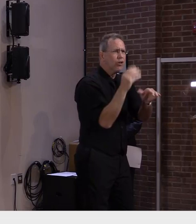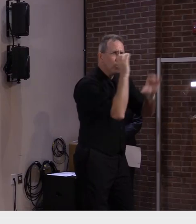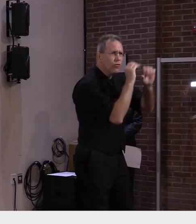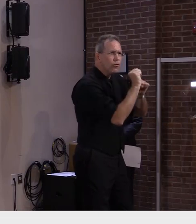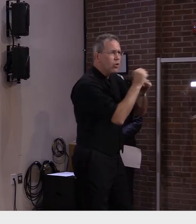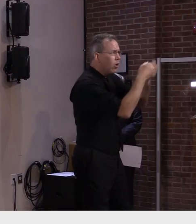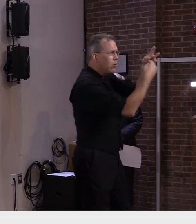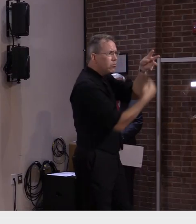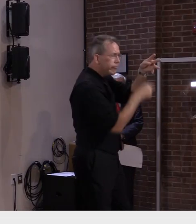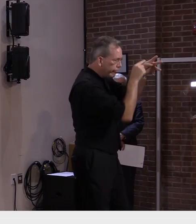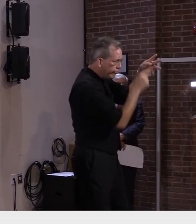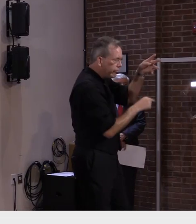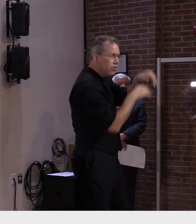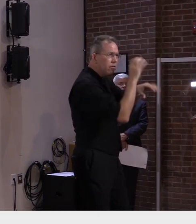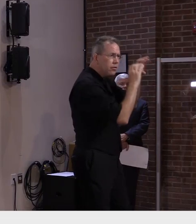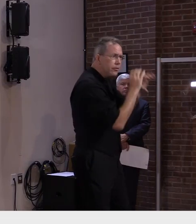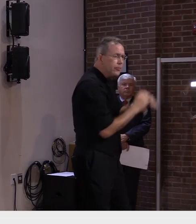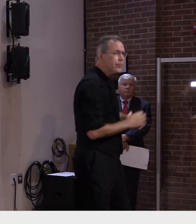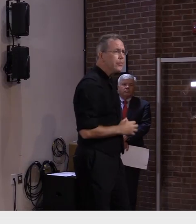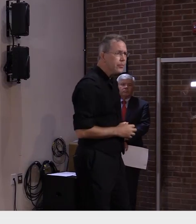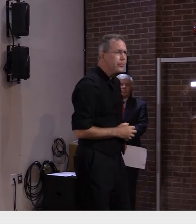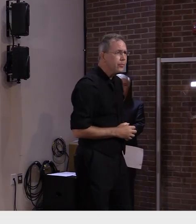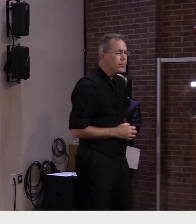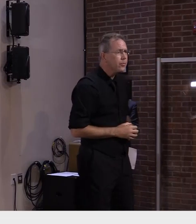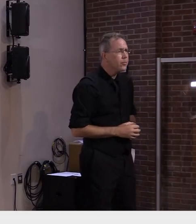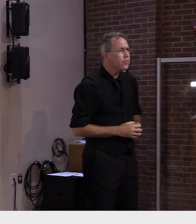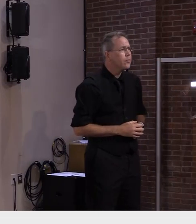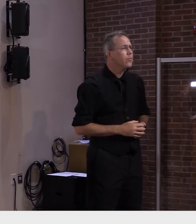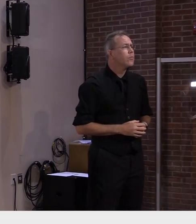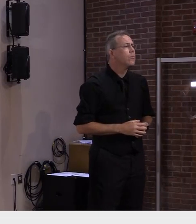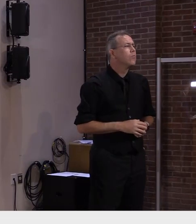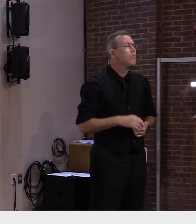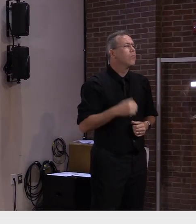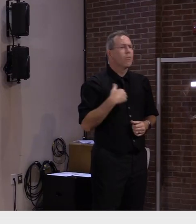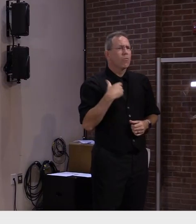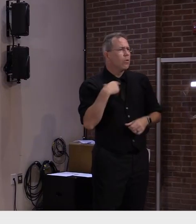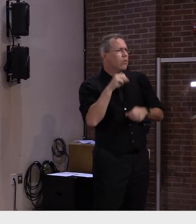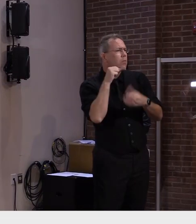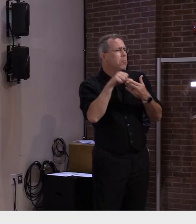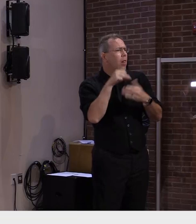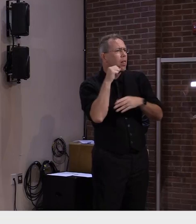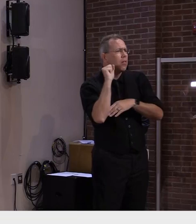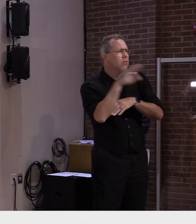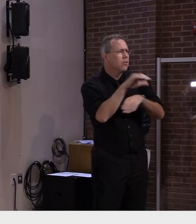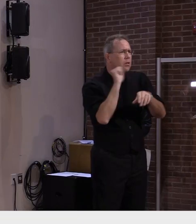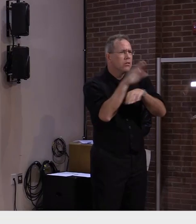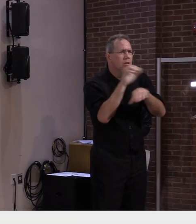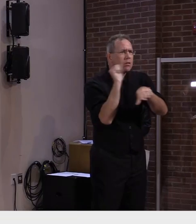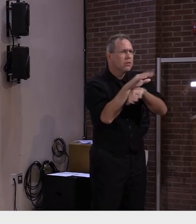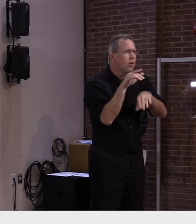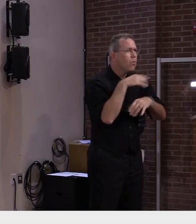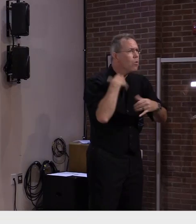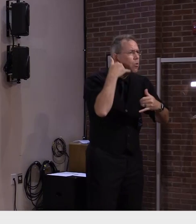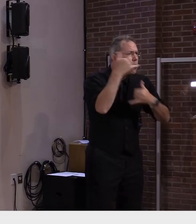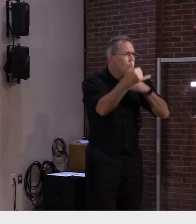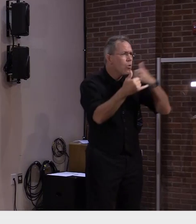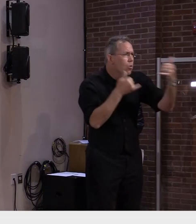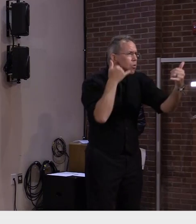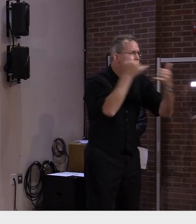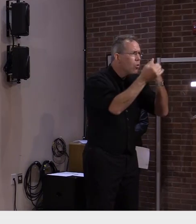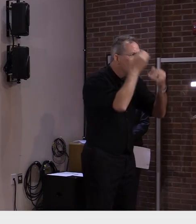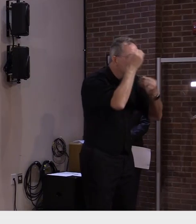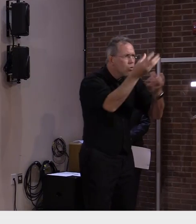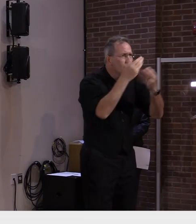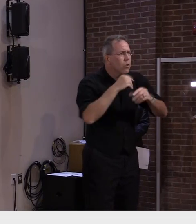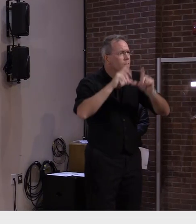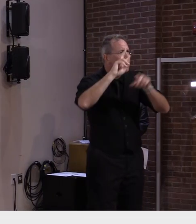with claimants uh through direct mail email and phone as well as through program materials to ensure they are aware